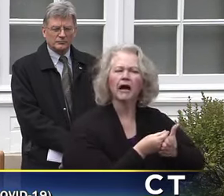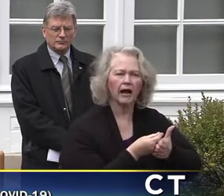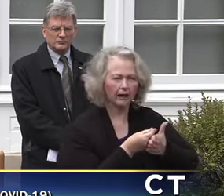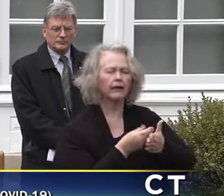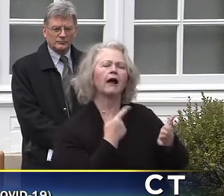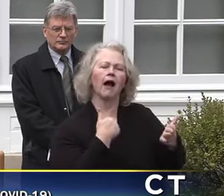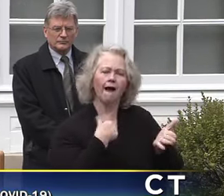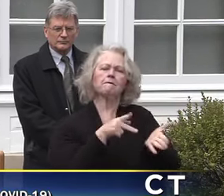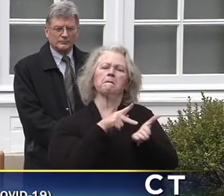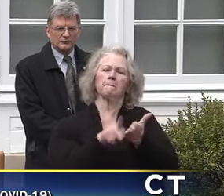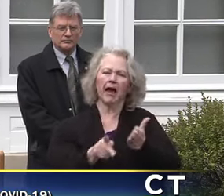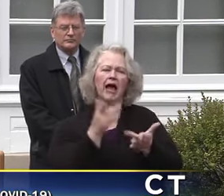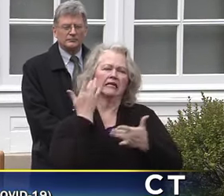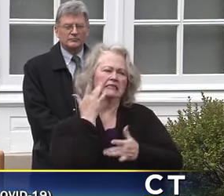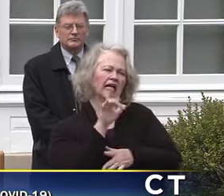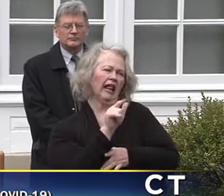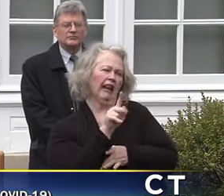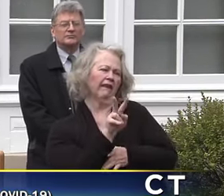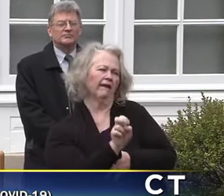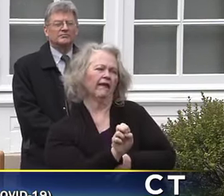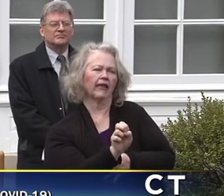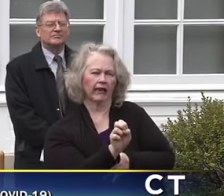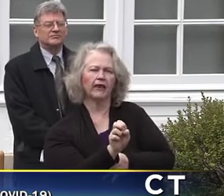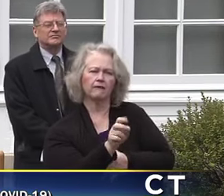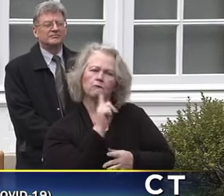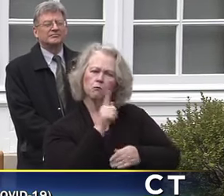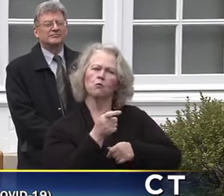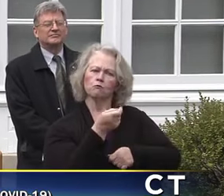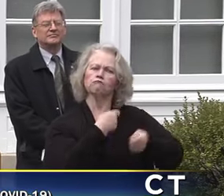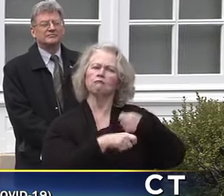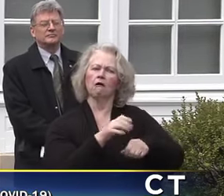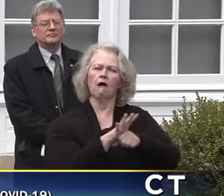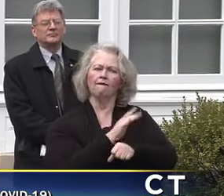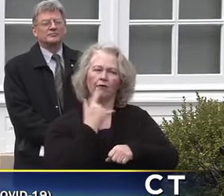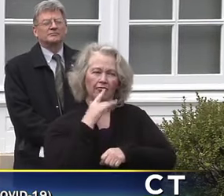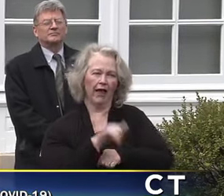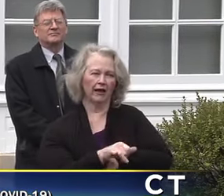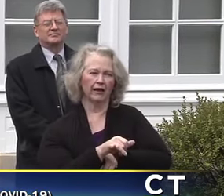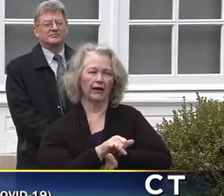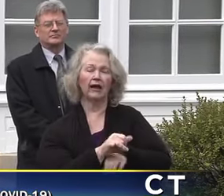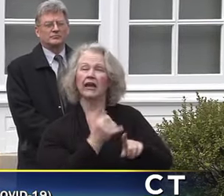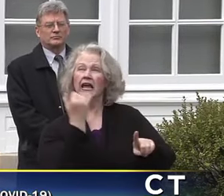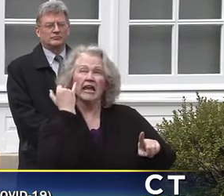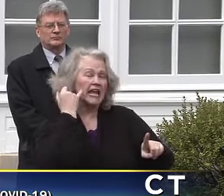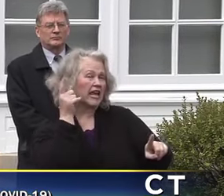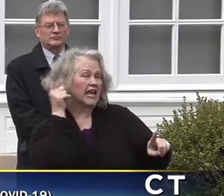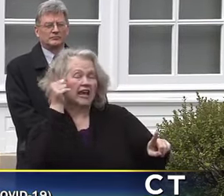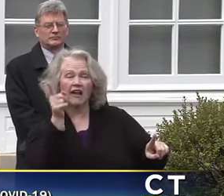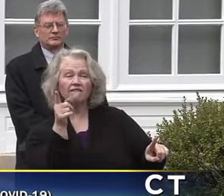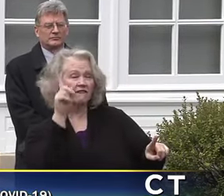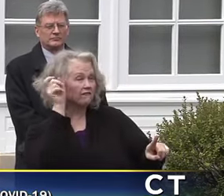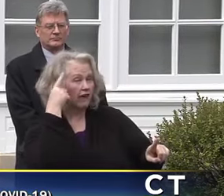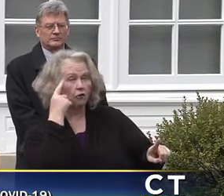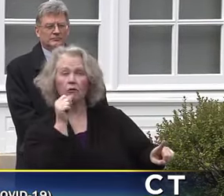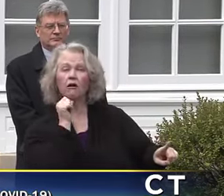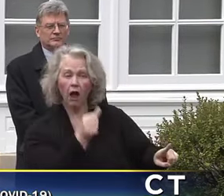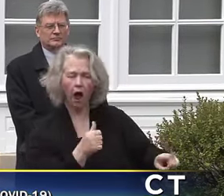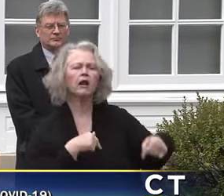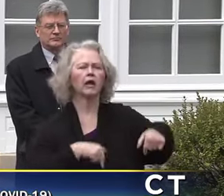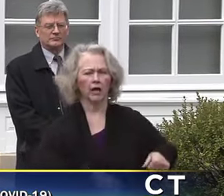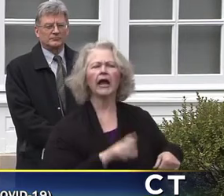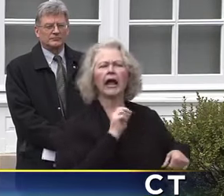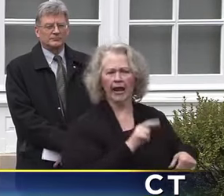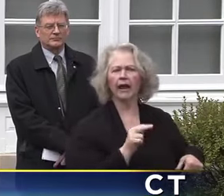sick leave and we'll be able to cover you that. And the federal government doesn't get that right. Connecticut will get that right. I want you to be able to count on that.